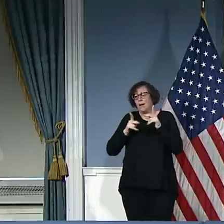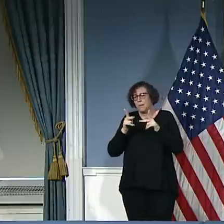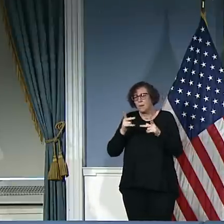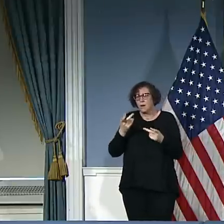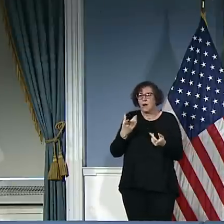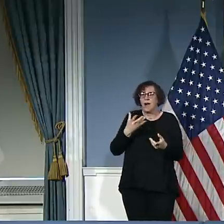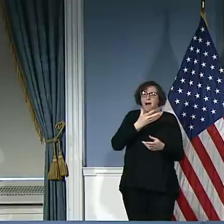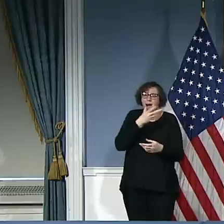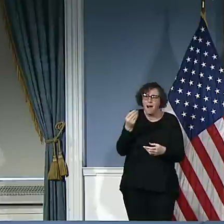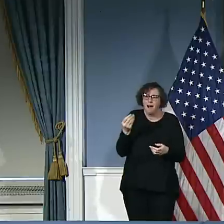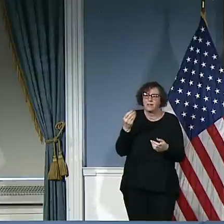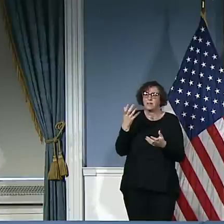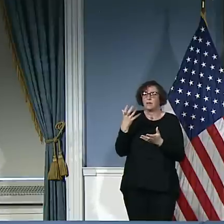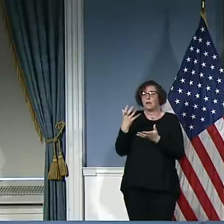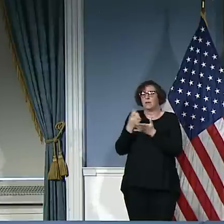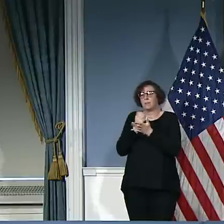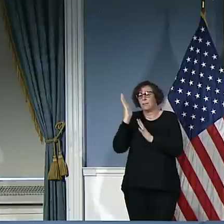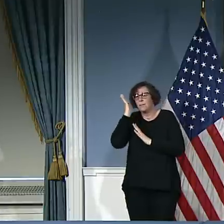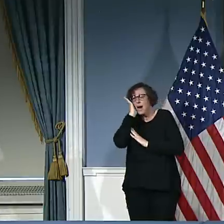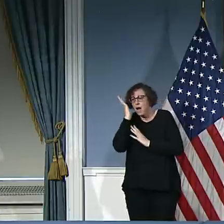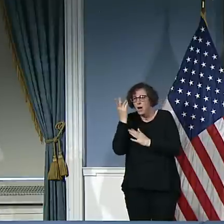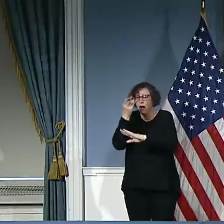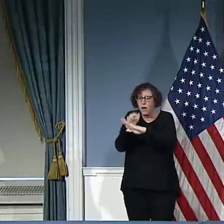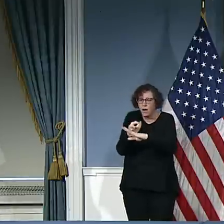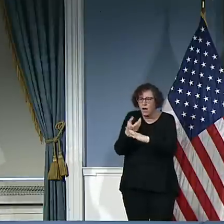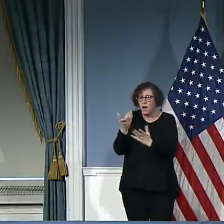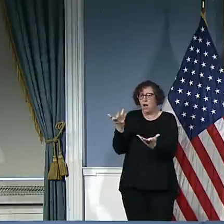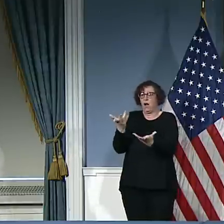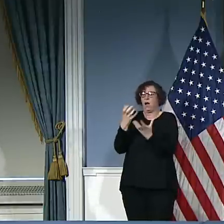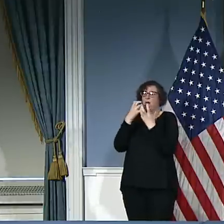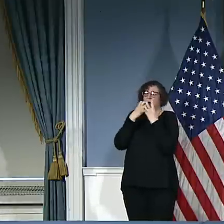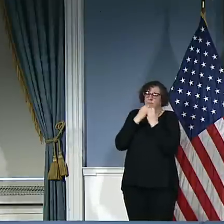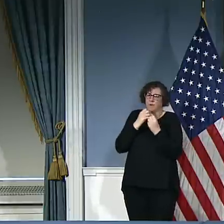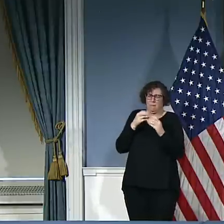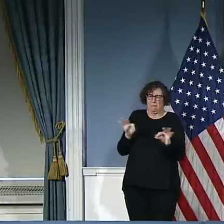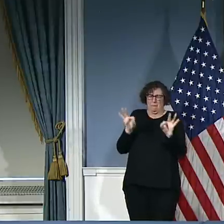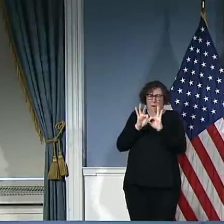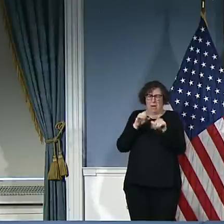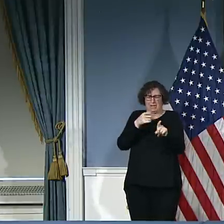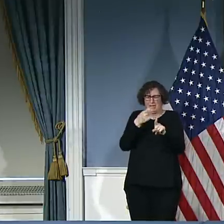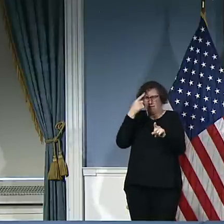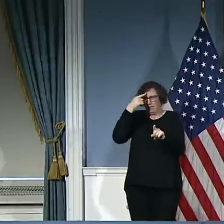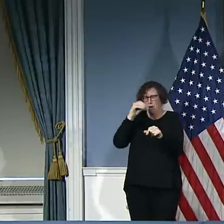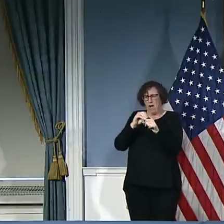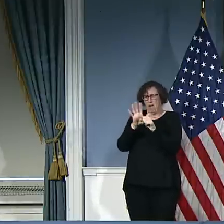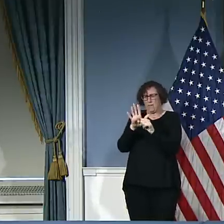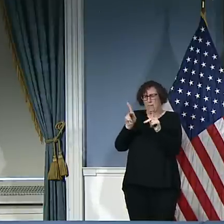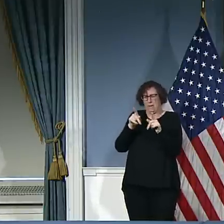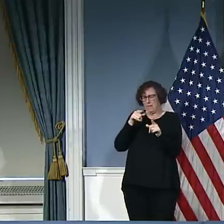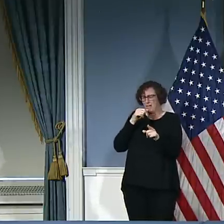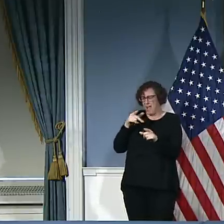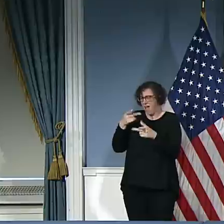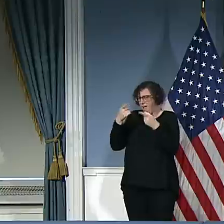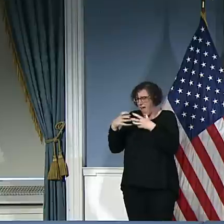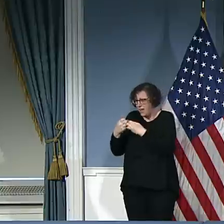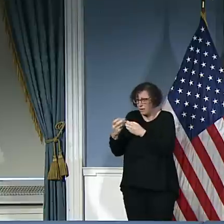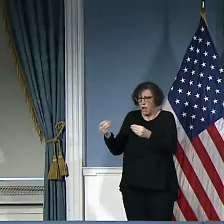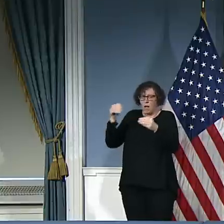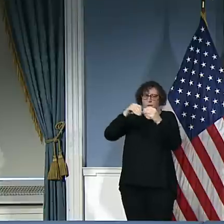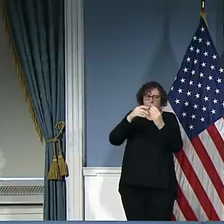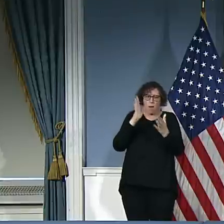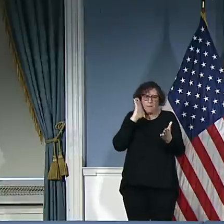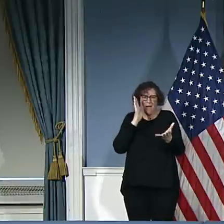in a hospital. And the number one reason we don't want the crash is because it means a human being got hurt. But we also cannot afford our already